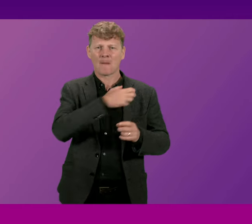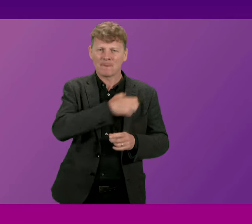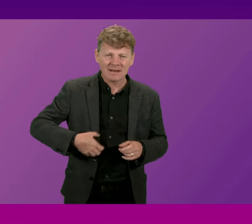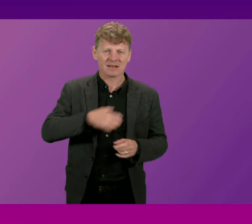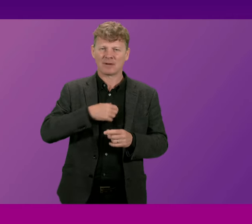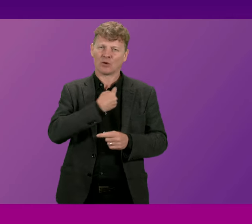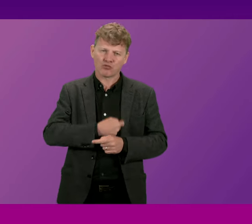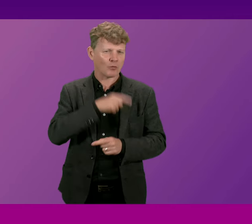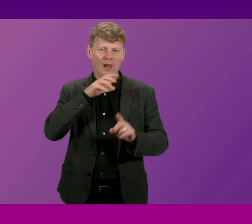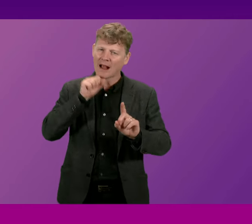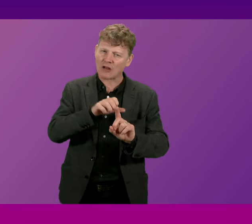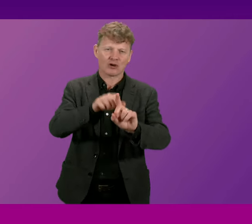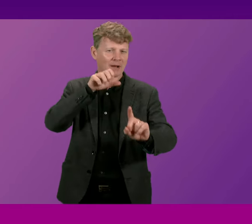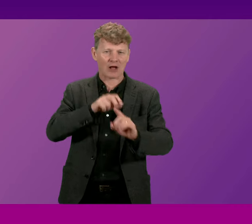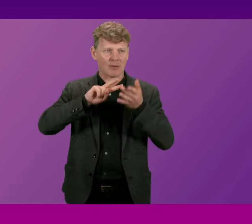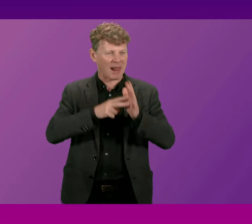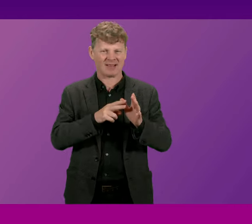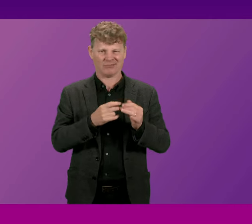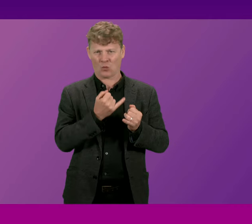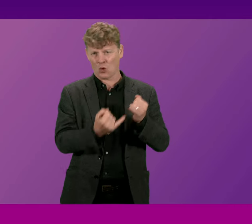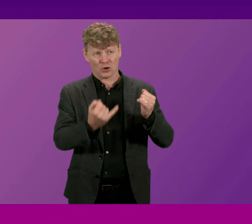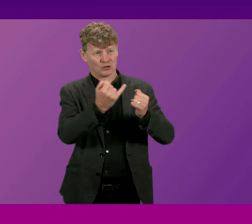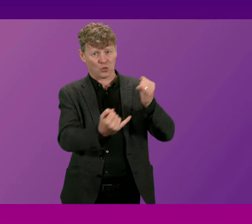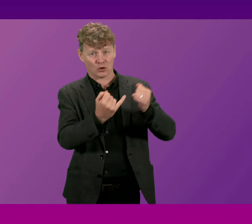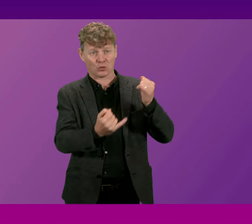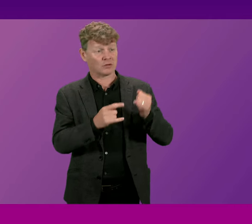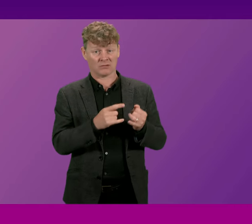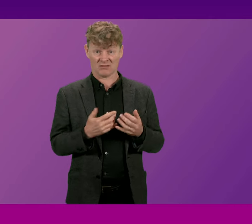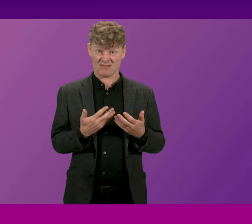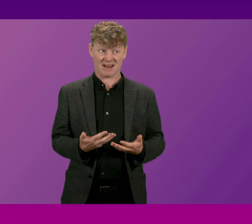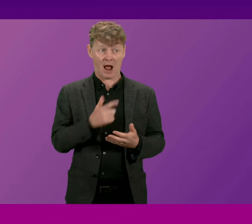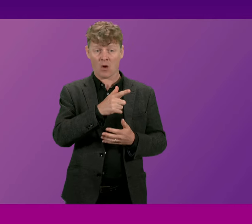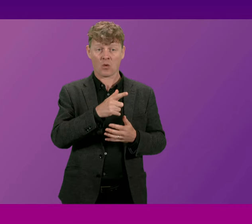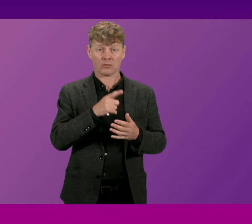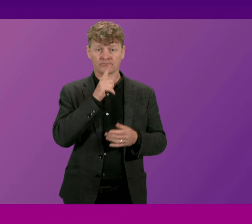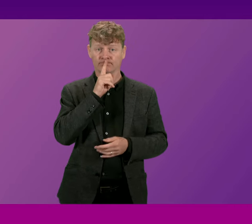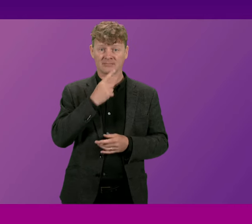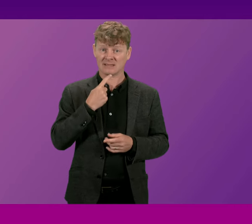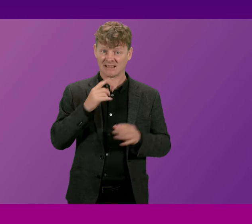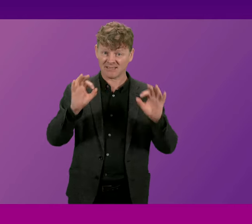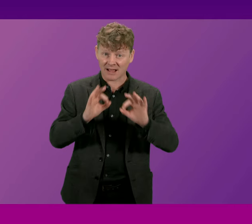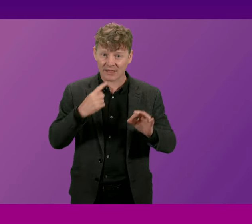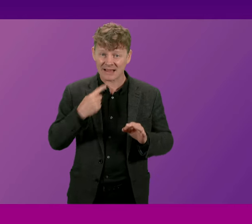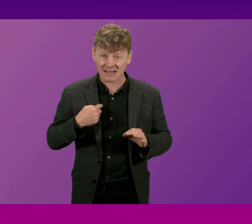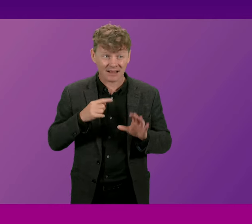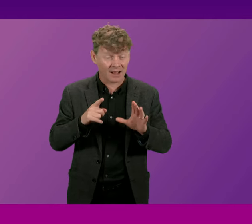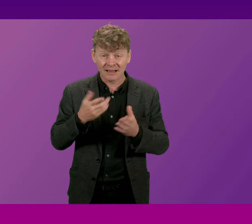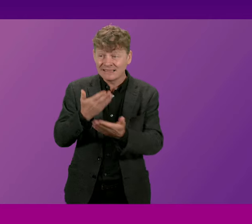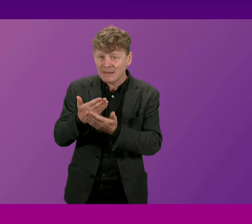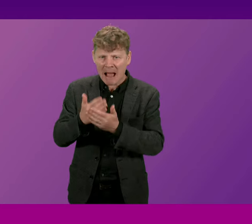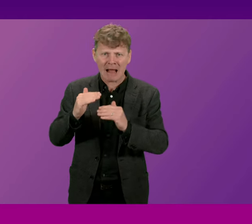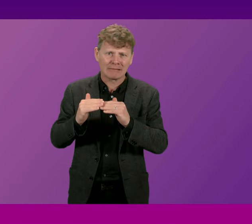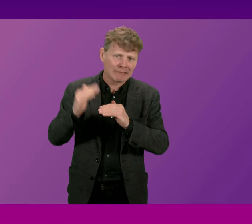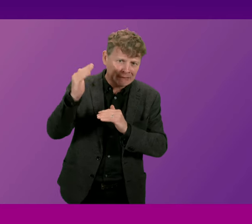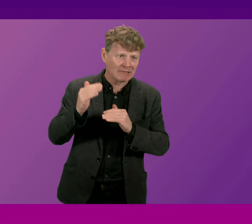things got worse but this First Minister didn't even mention it and unbelievably despite growing demand and lengthening waiting